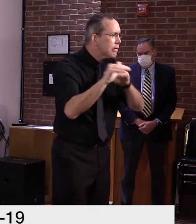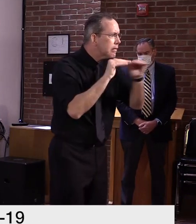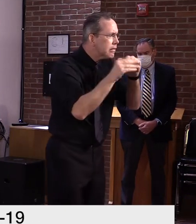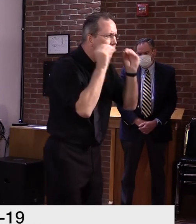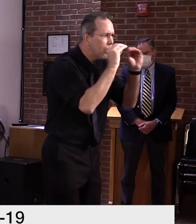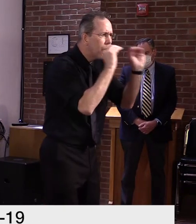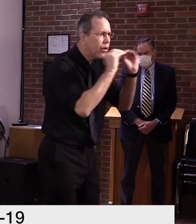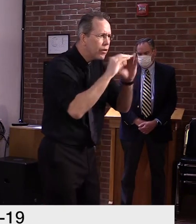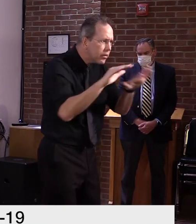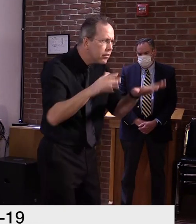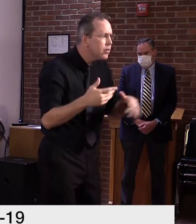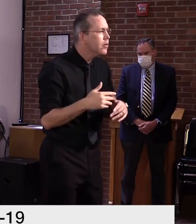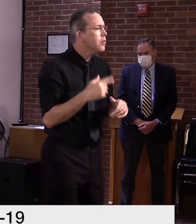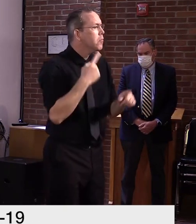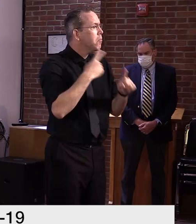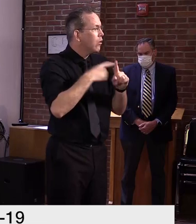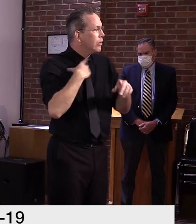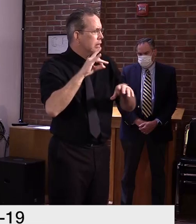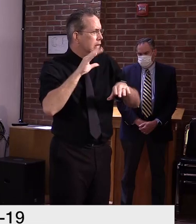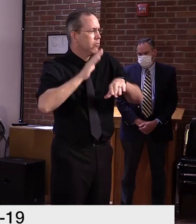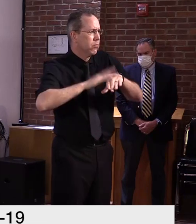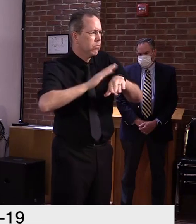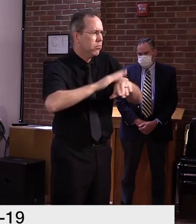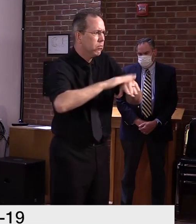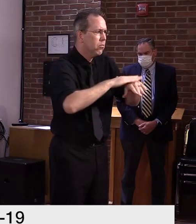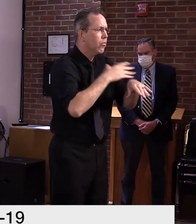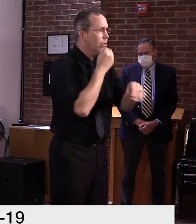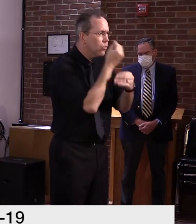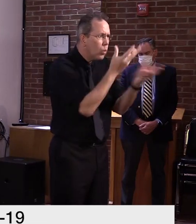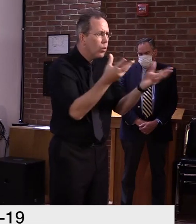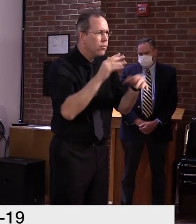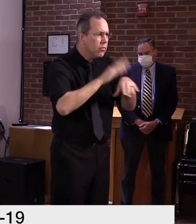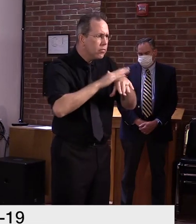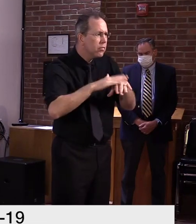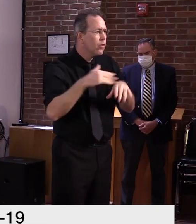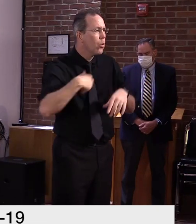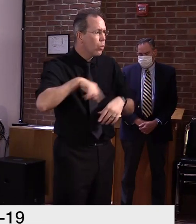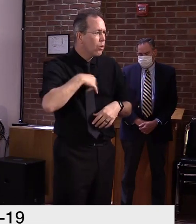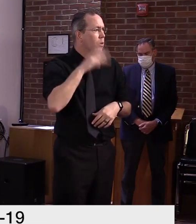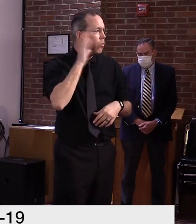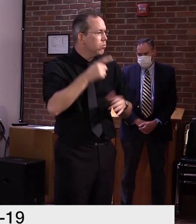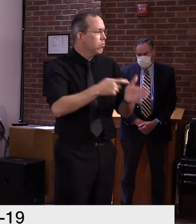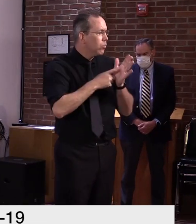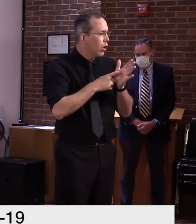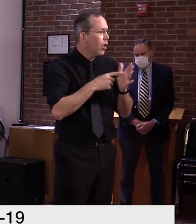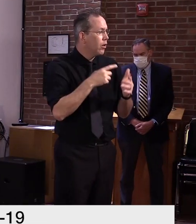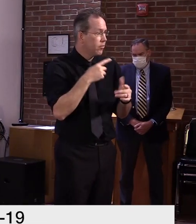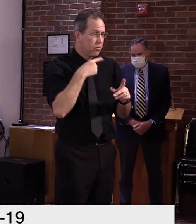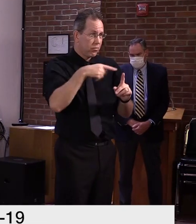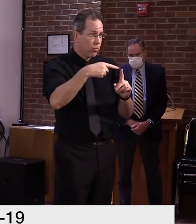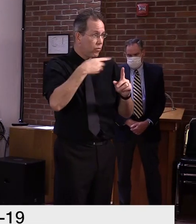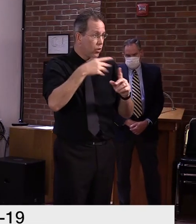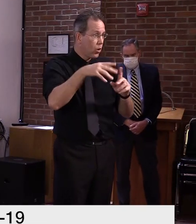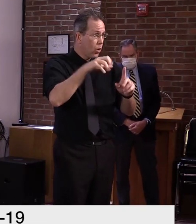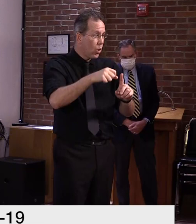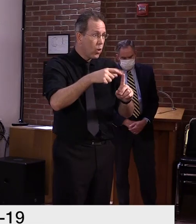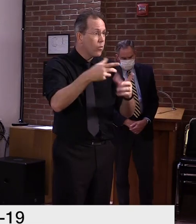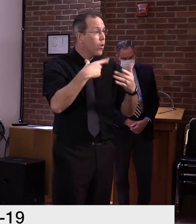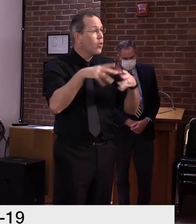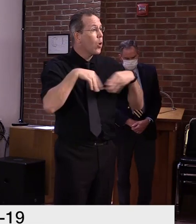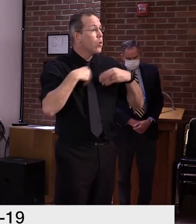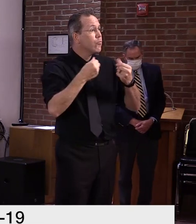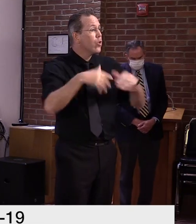specifically require, uh, the, the lodging properties to, uh, have customers certified.